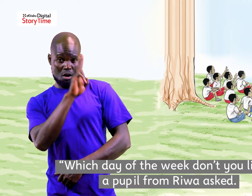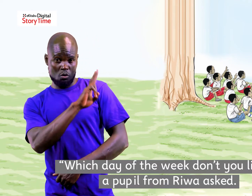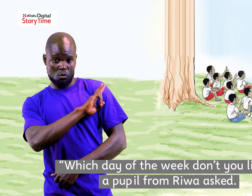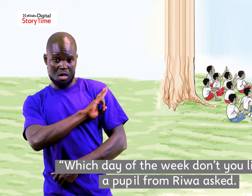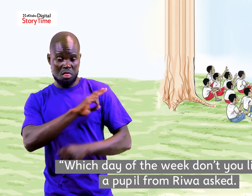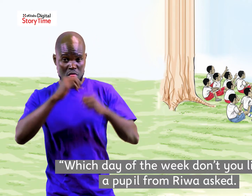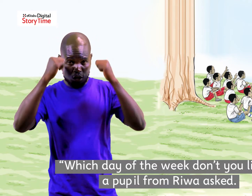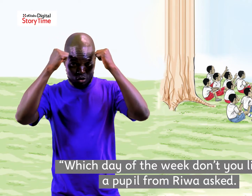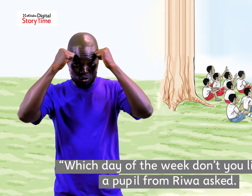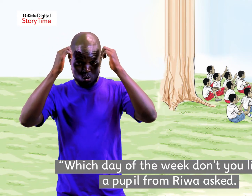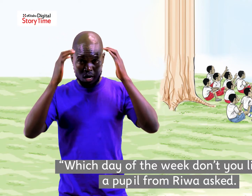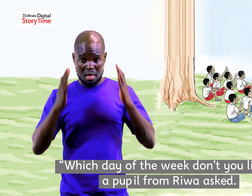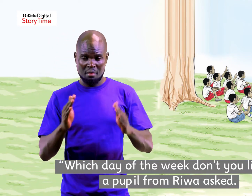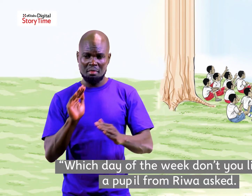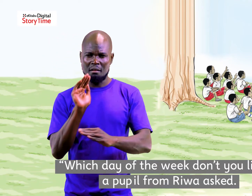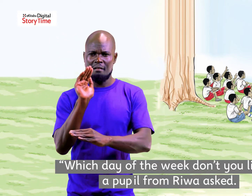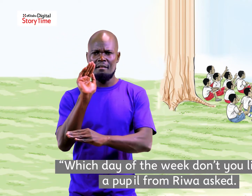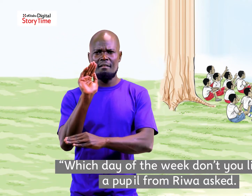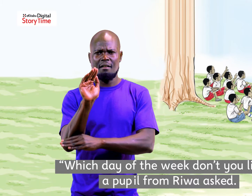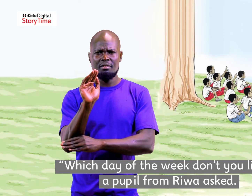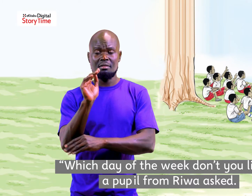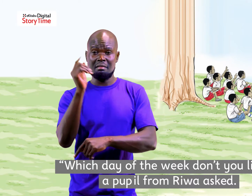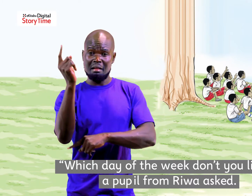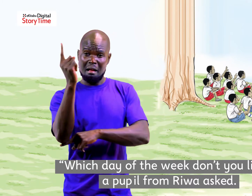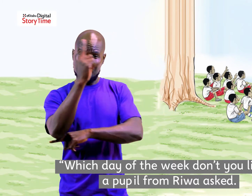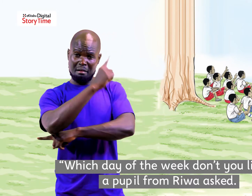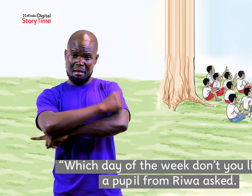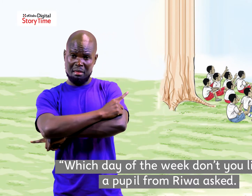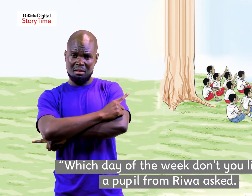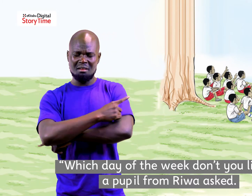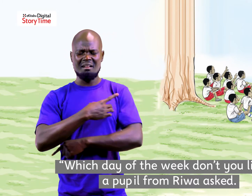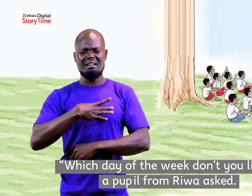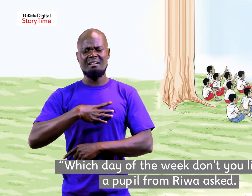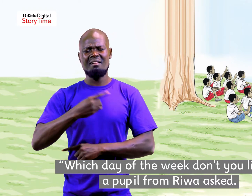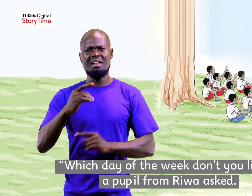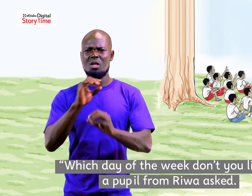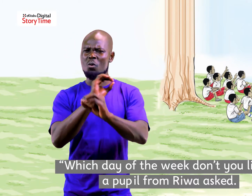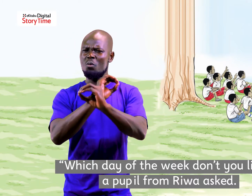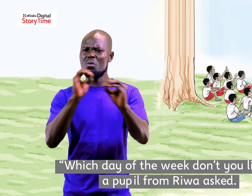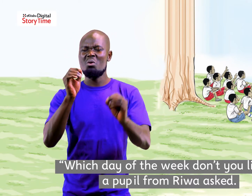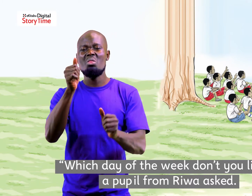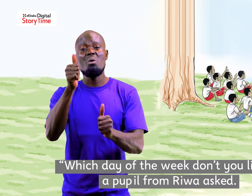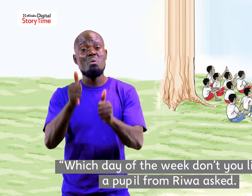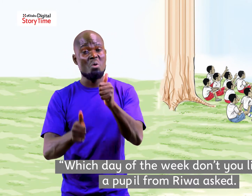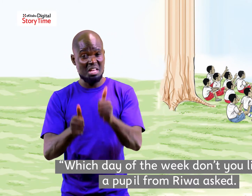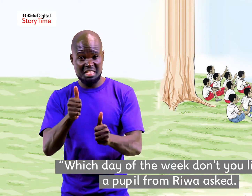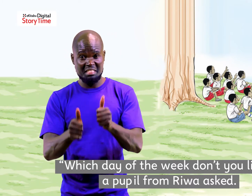which day of the week don't you like a pupil from river asked